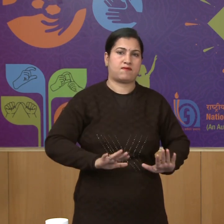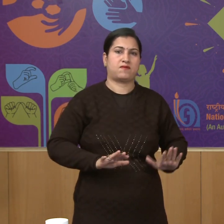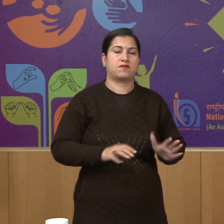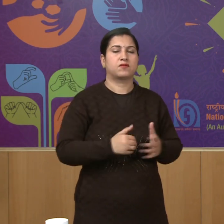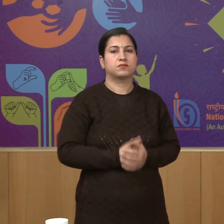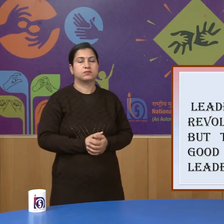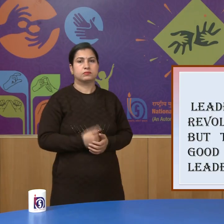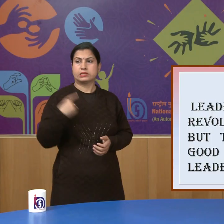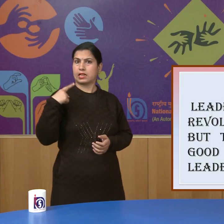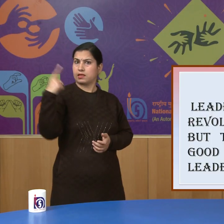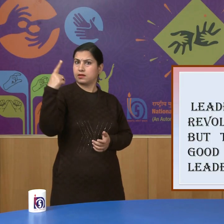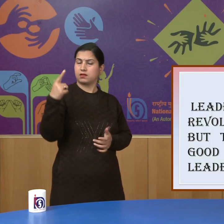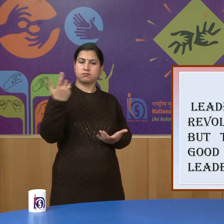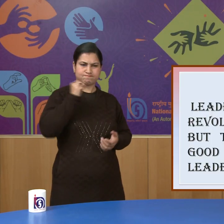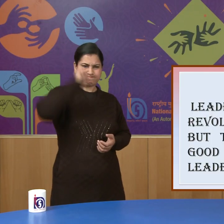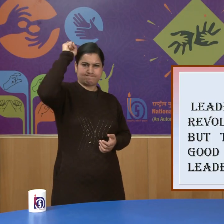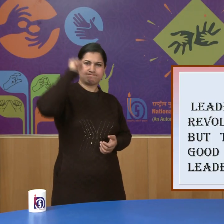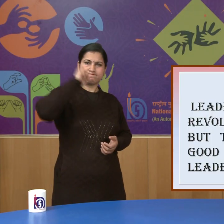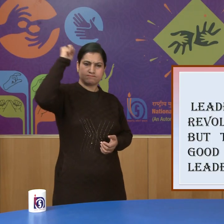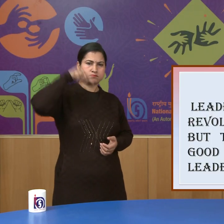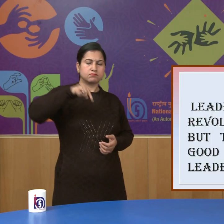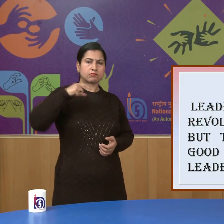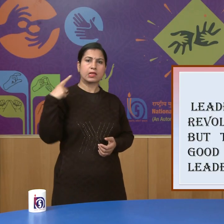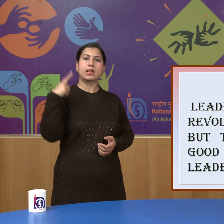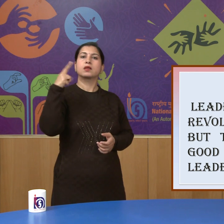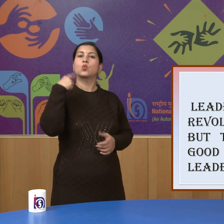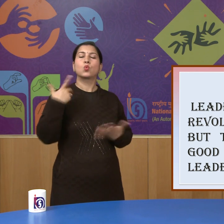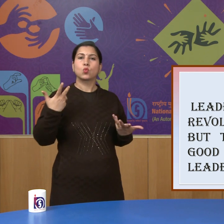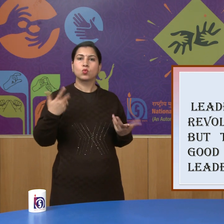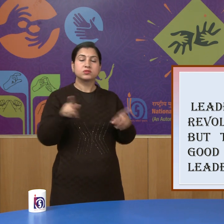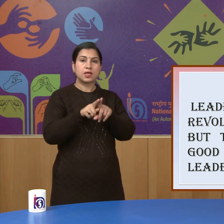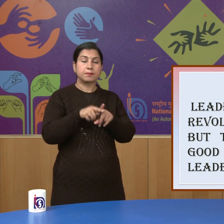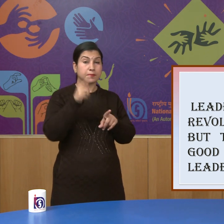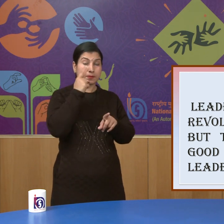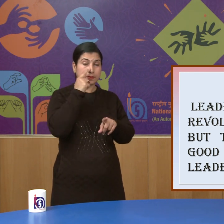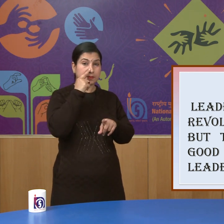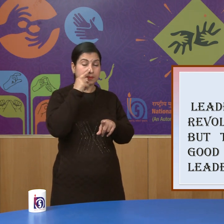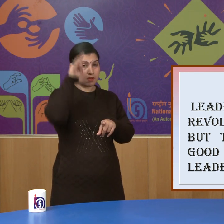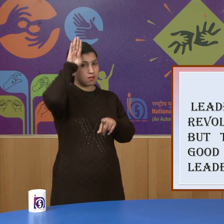leaders of the revolt leaders Rani Laxmibai